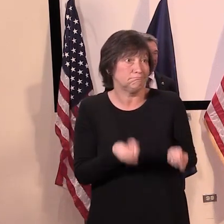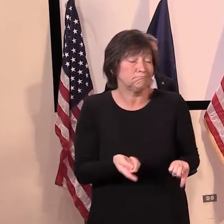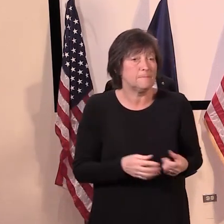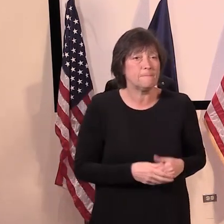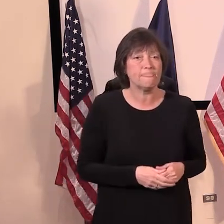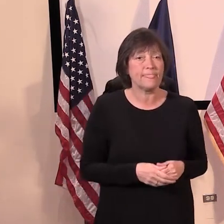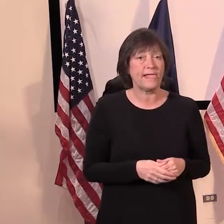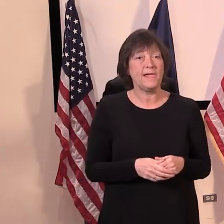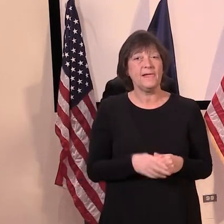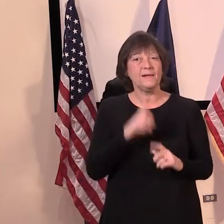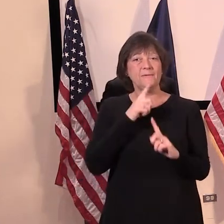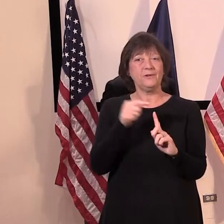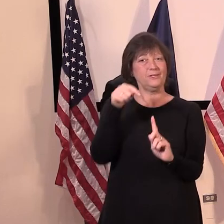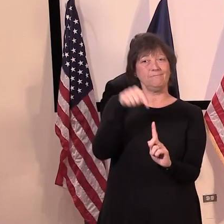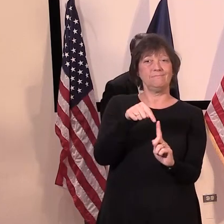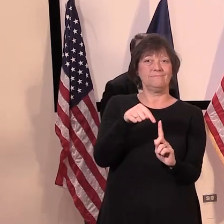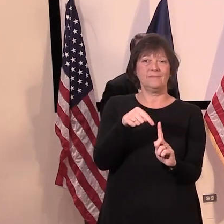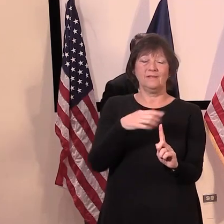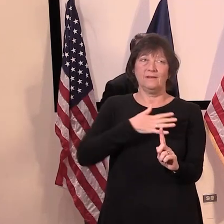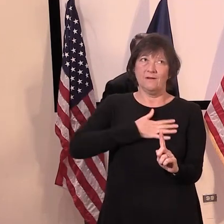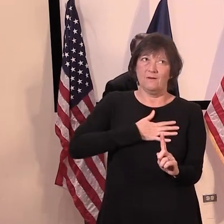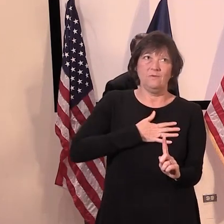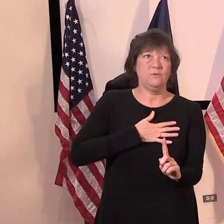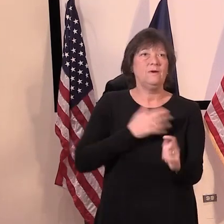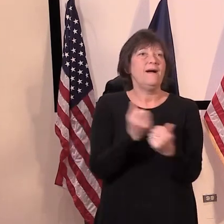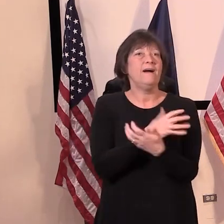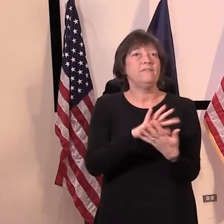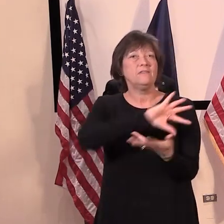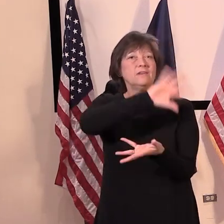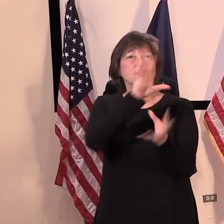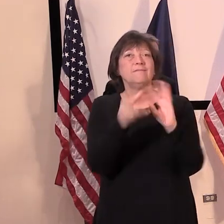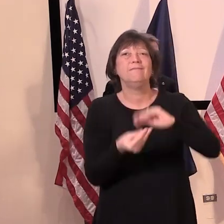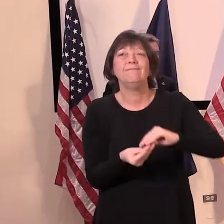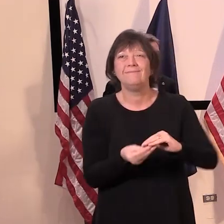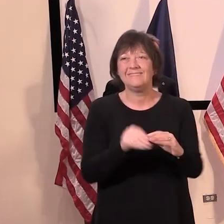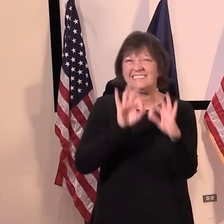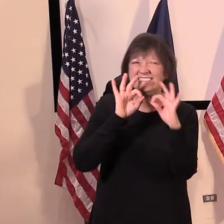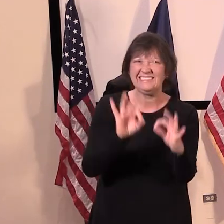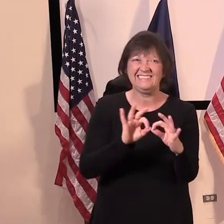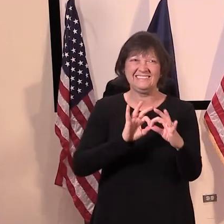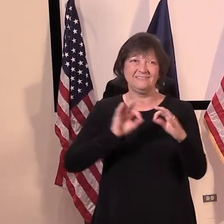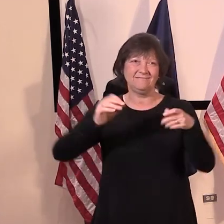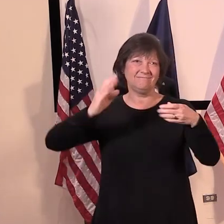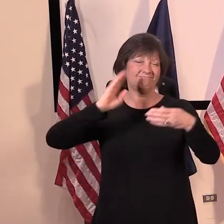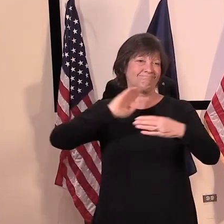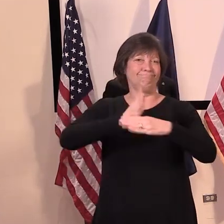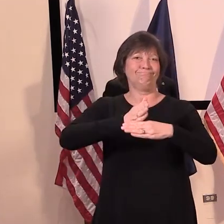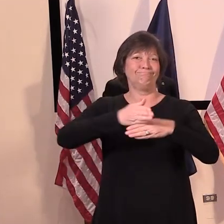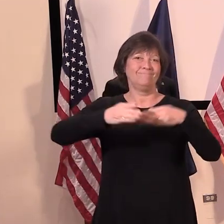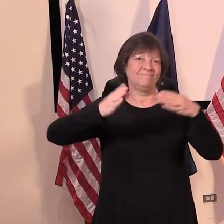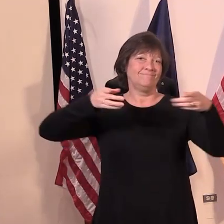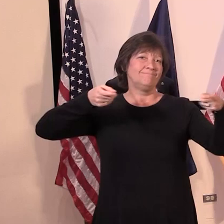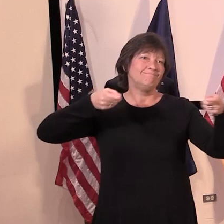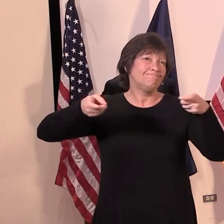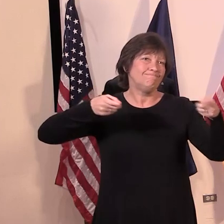in the end, comprised the suite, if you will, of mitigation interventions. And they all needed to